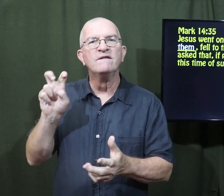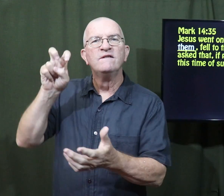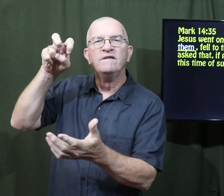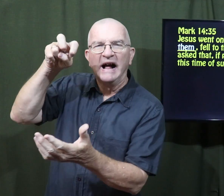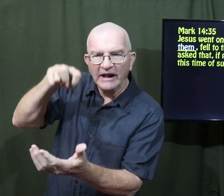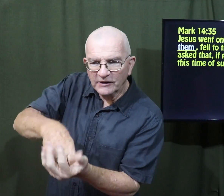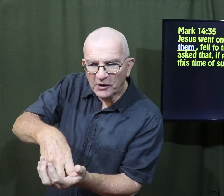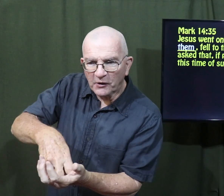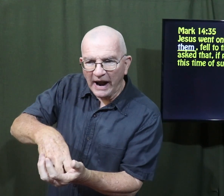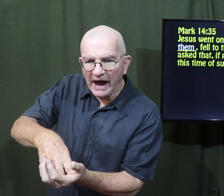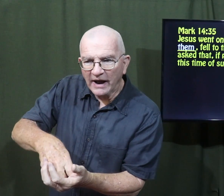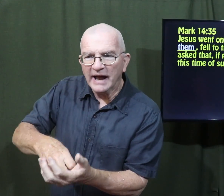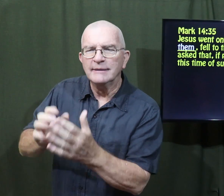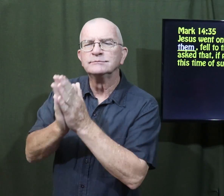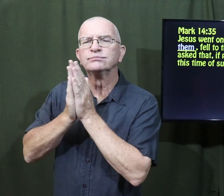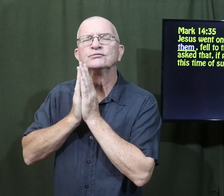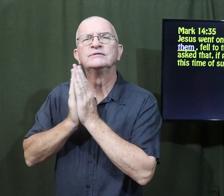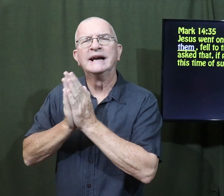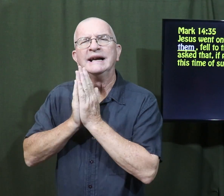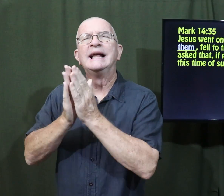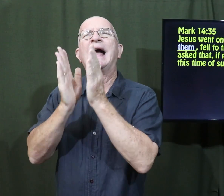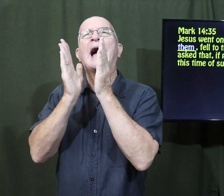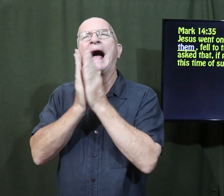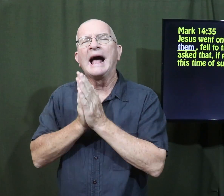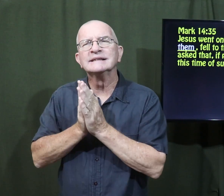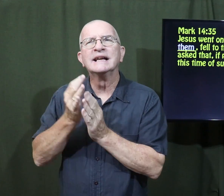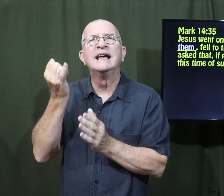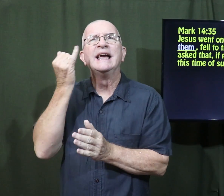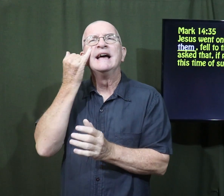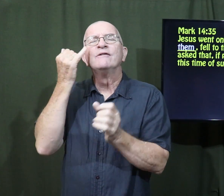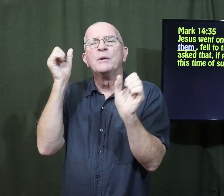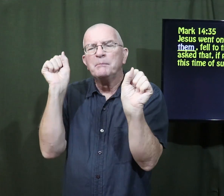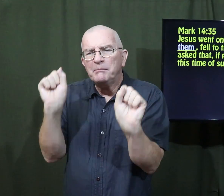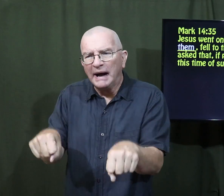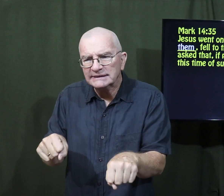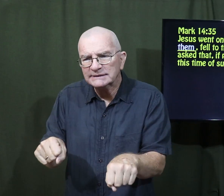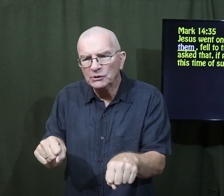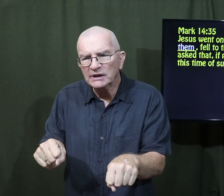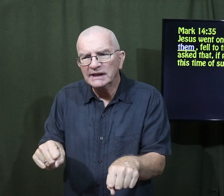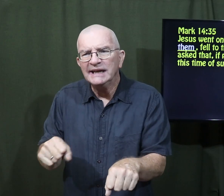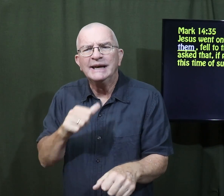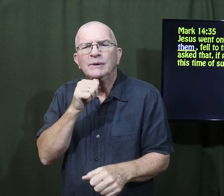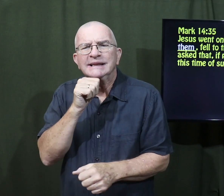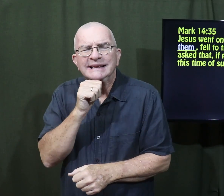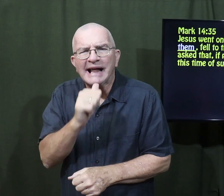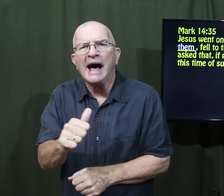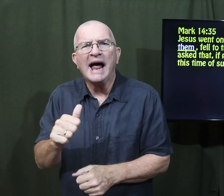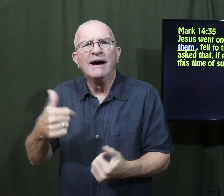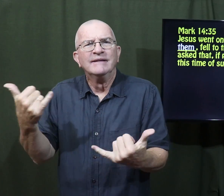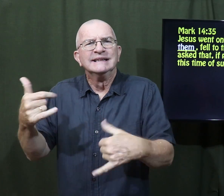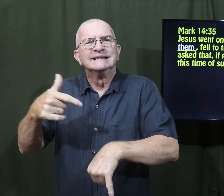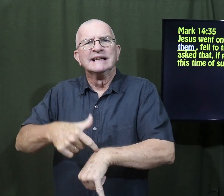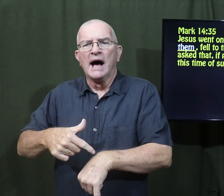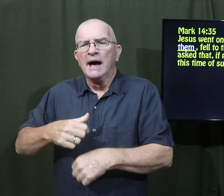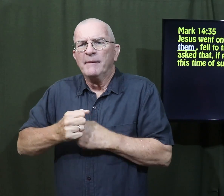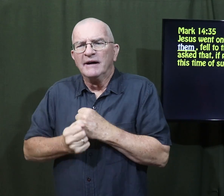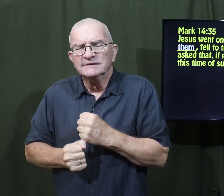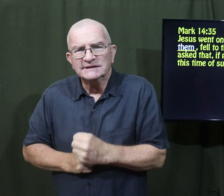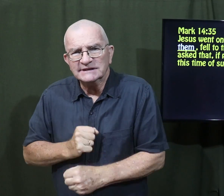He fell to the ground and prayed. prayed. He asked that if possible, he